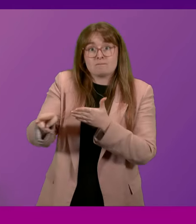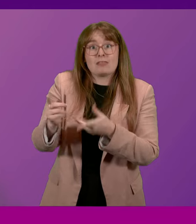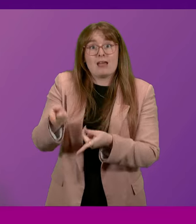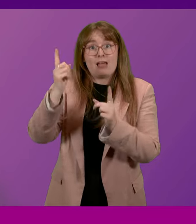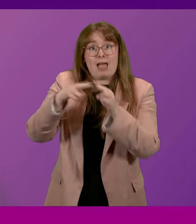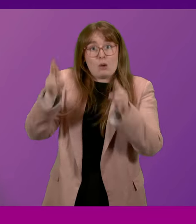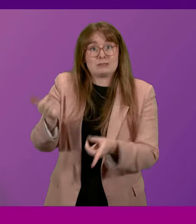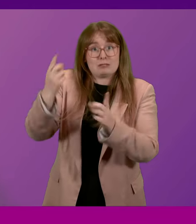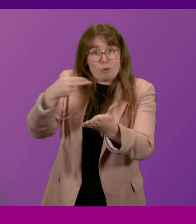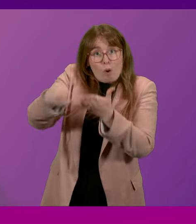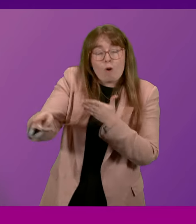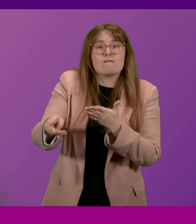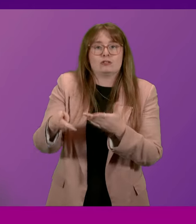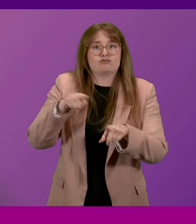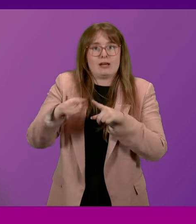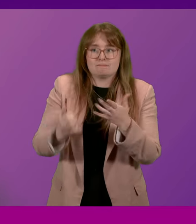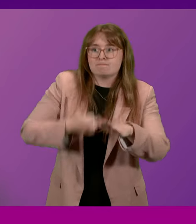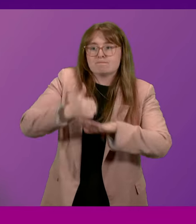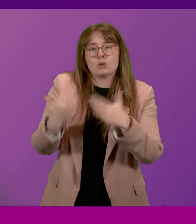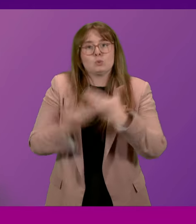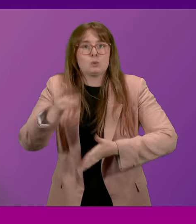change direction. First Minister.